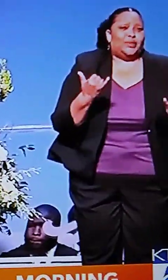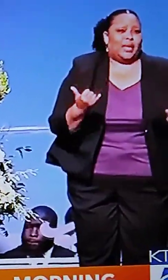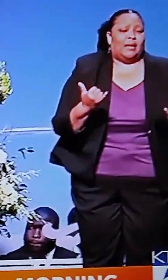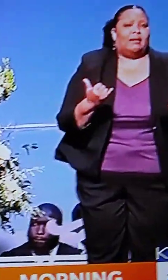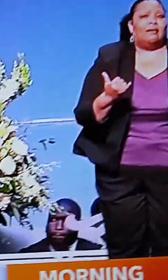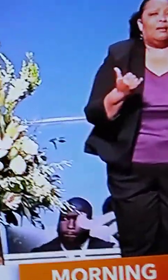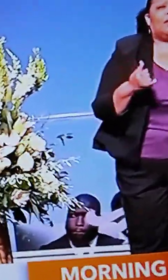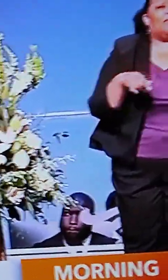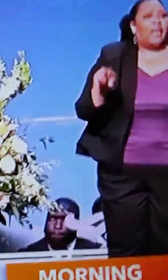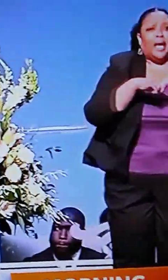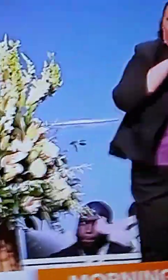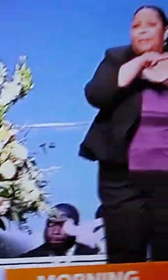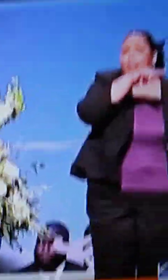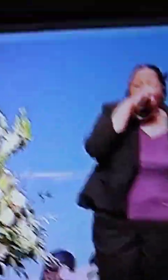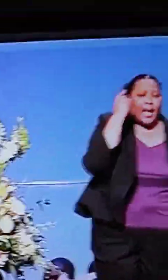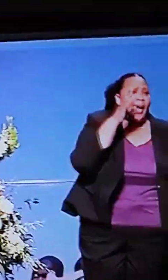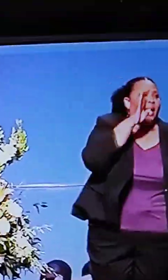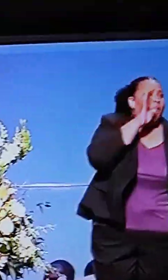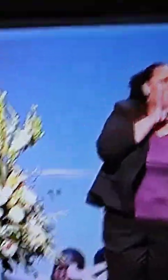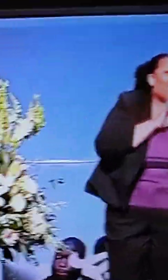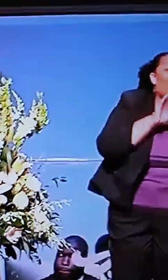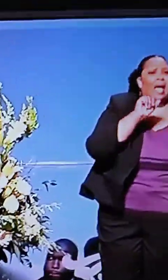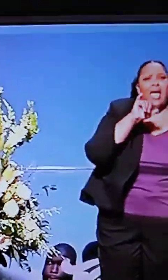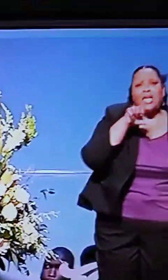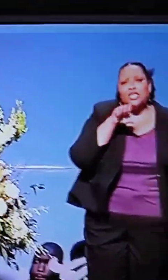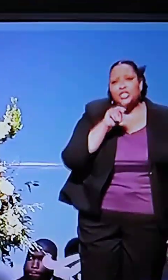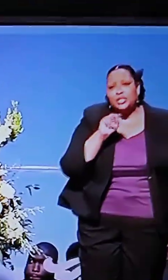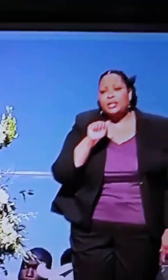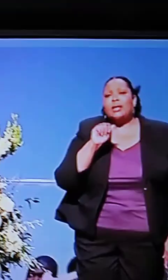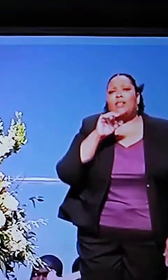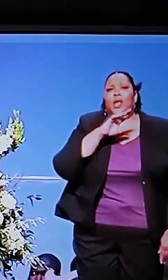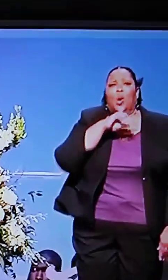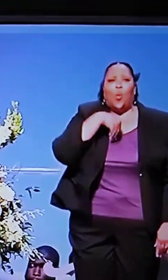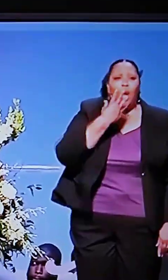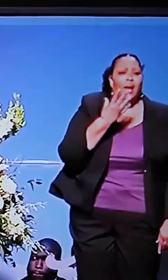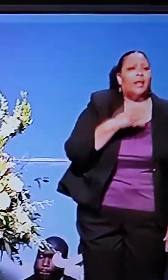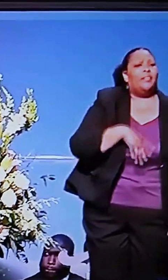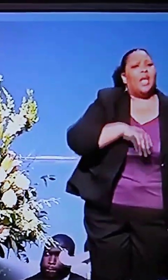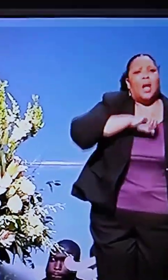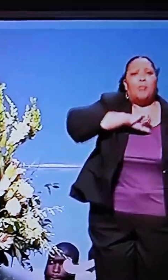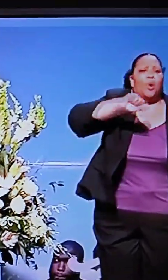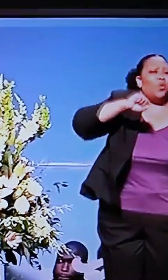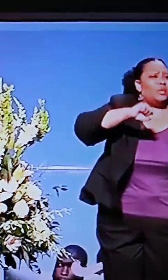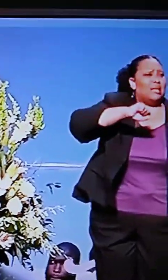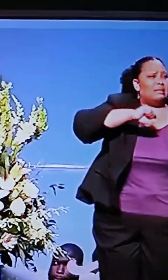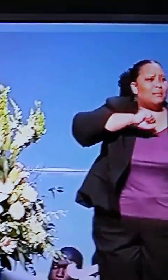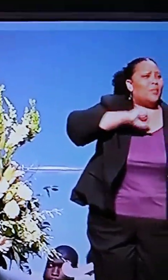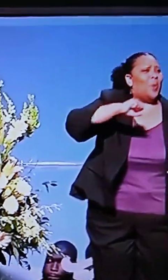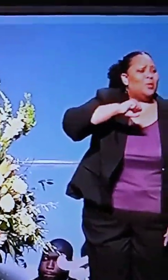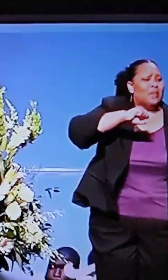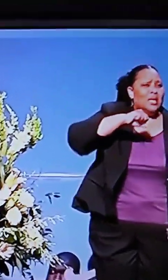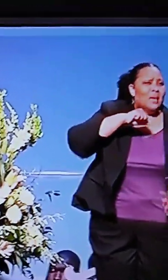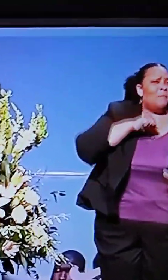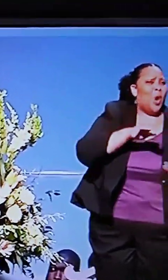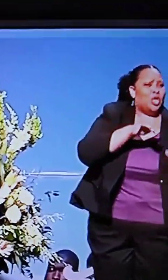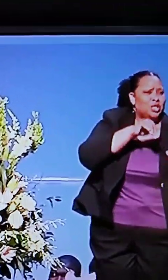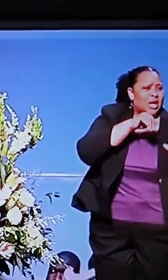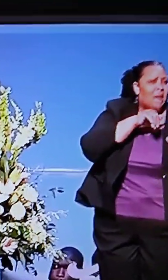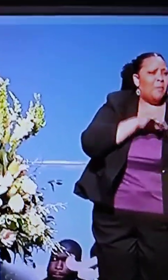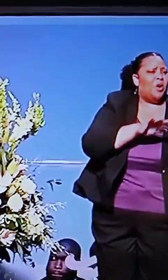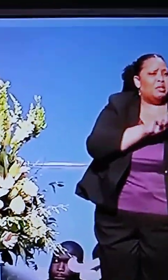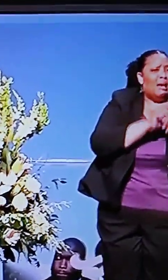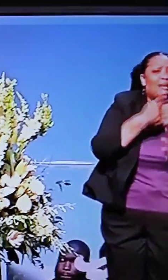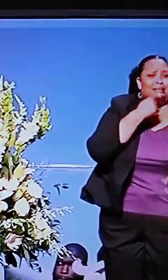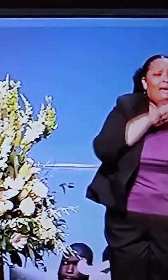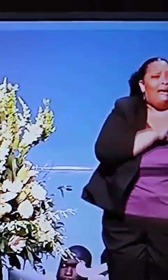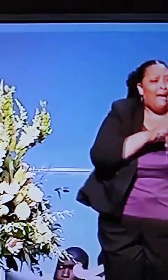They are black and brown. They are Asian. They are white. They are protesting and marching. And I'm saying, as a